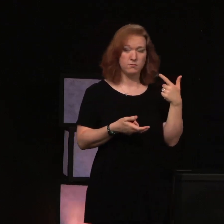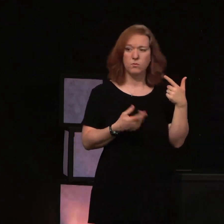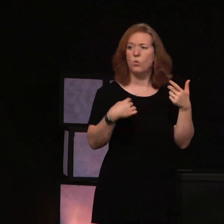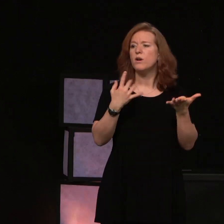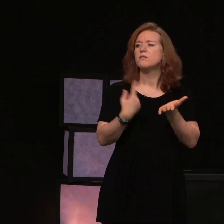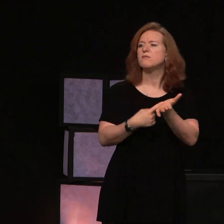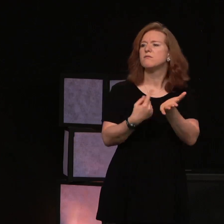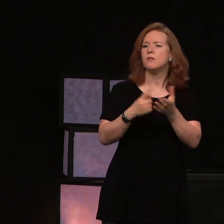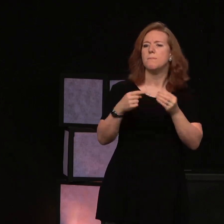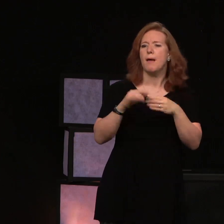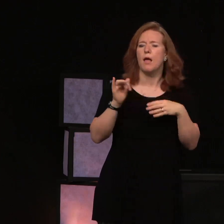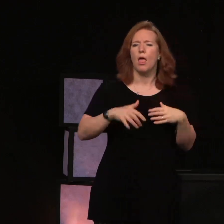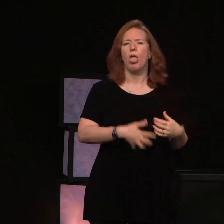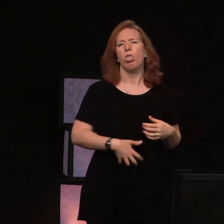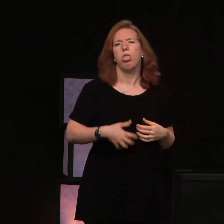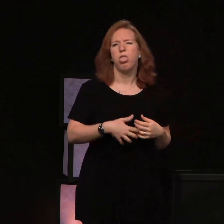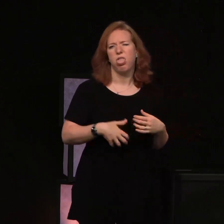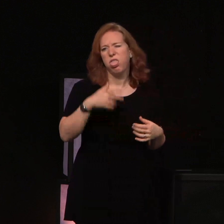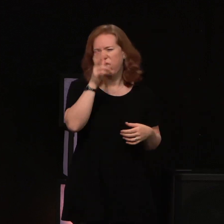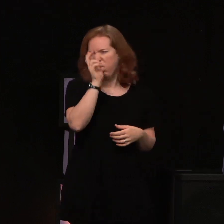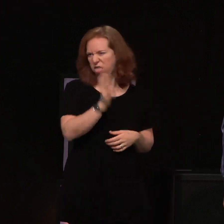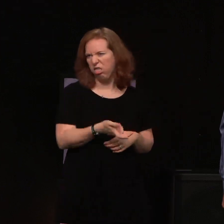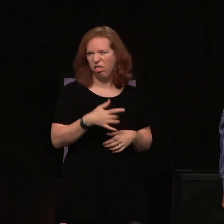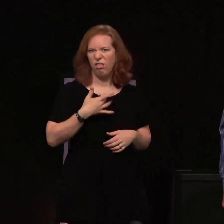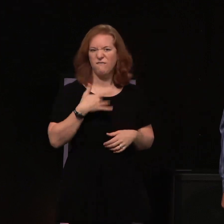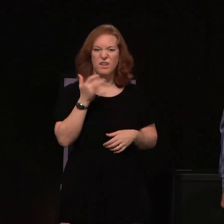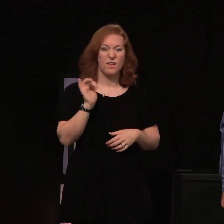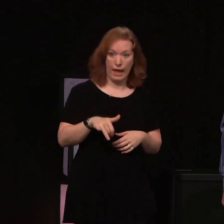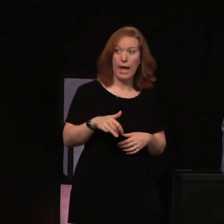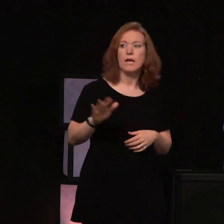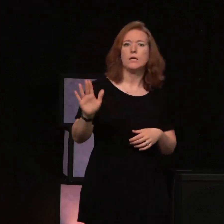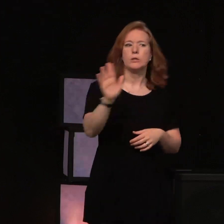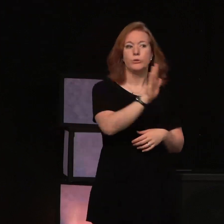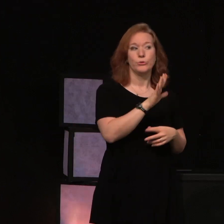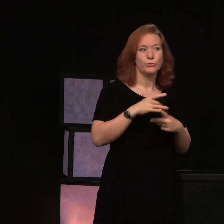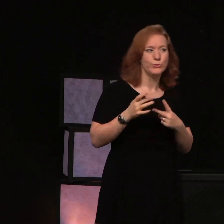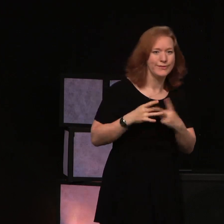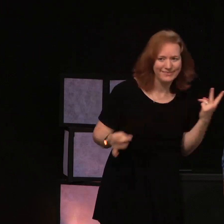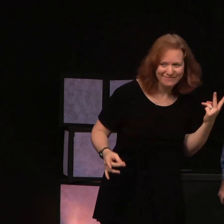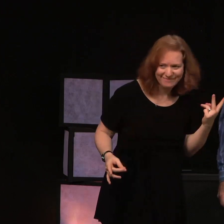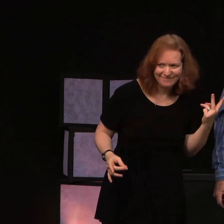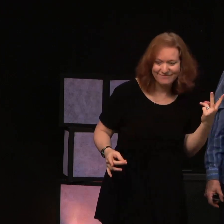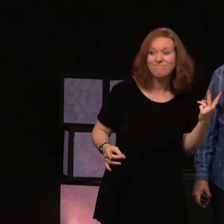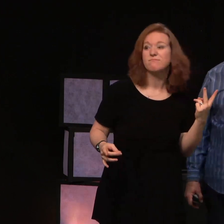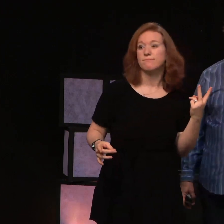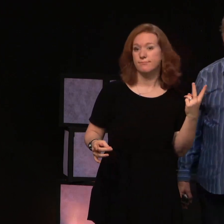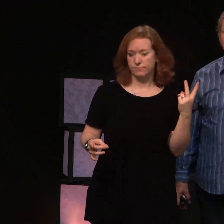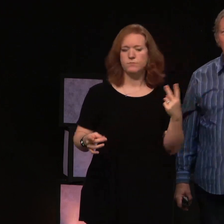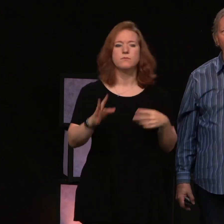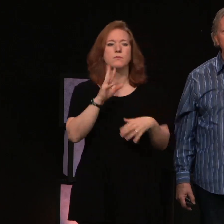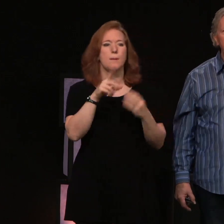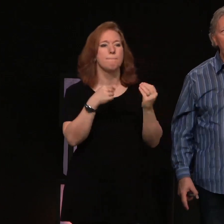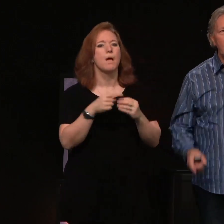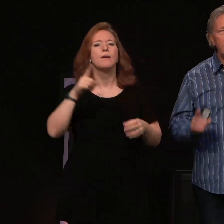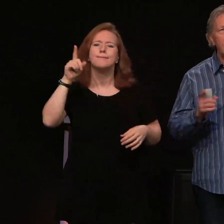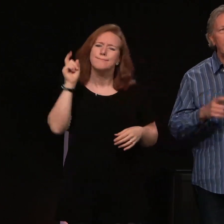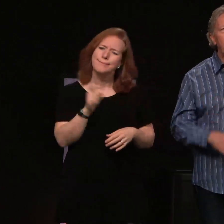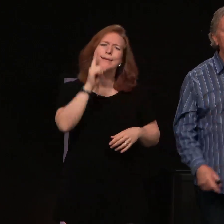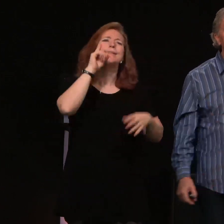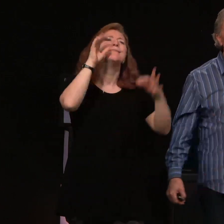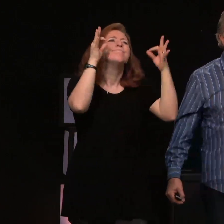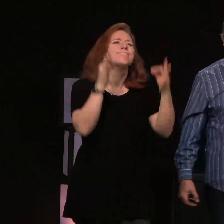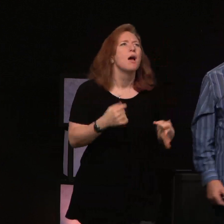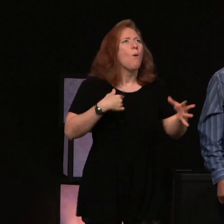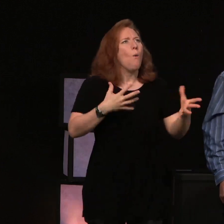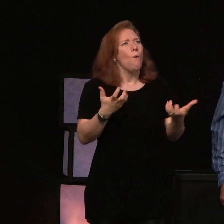about being miserable by choice, miserable by choice. And we talked about opening the door of joy. Boy, you can go